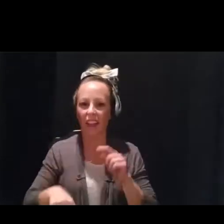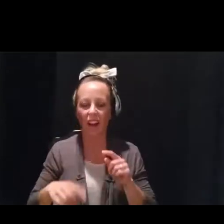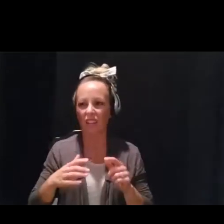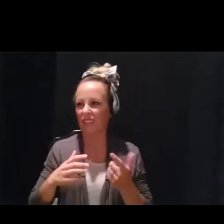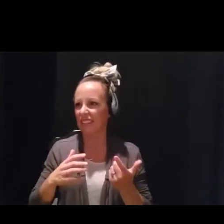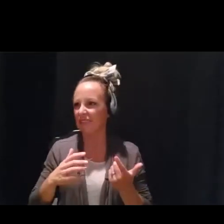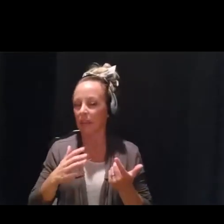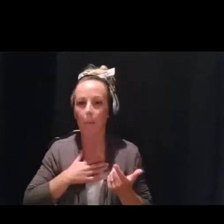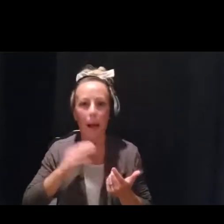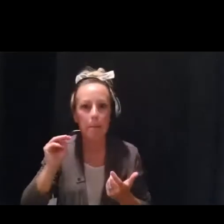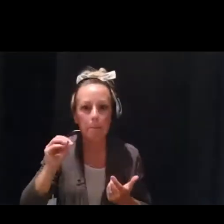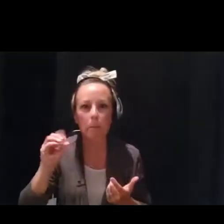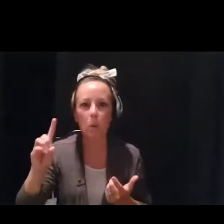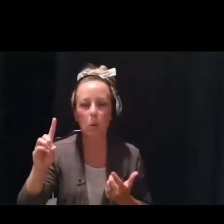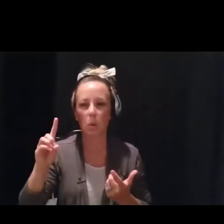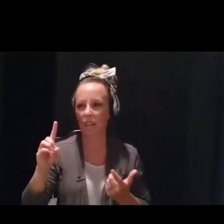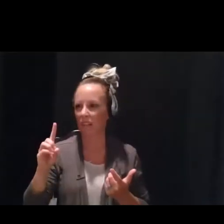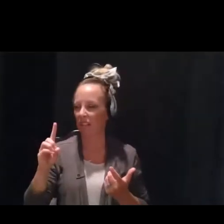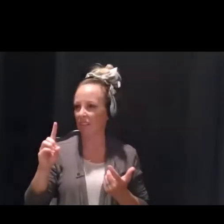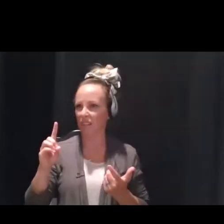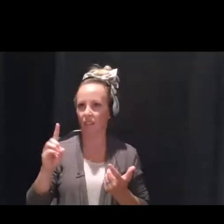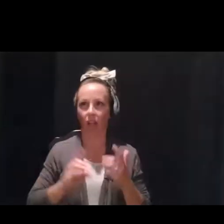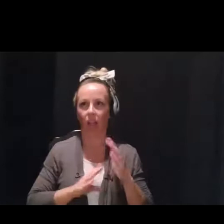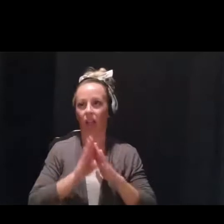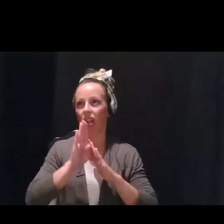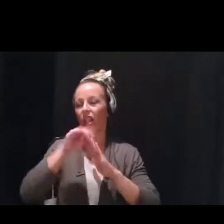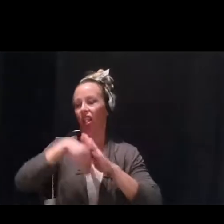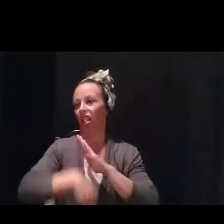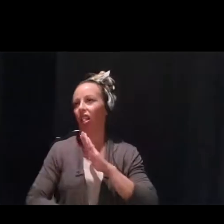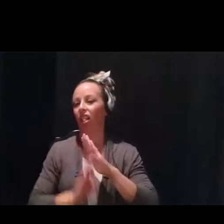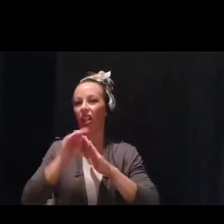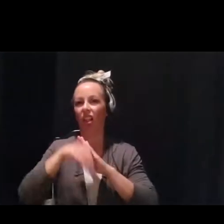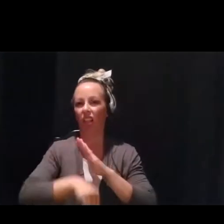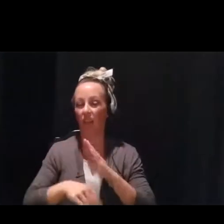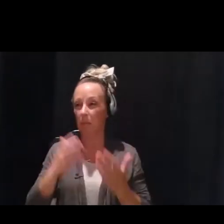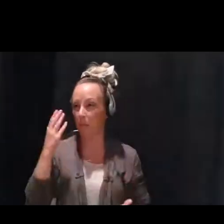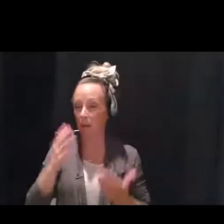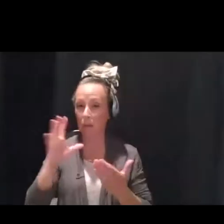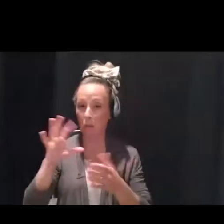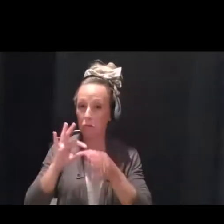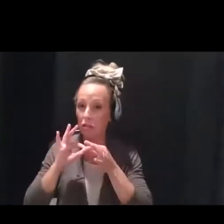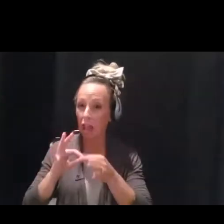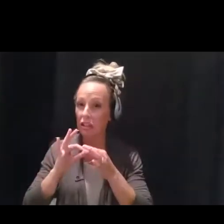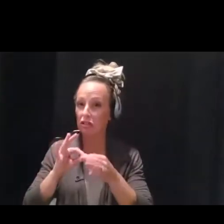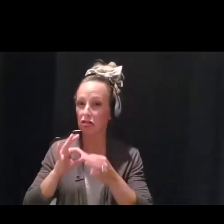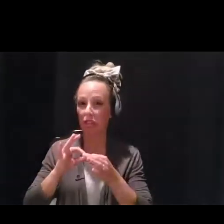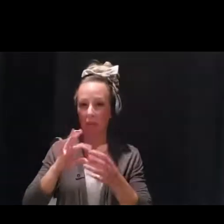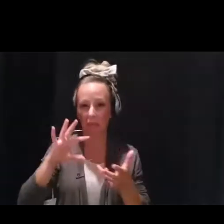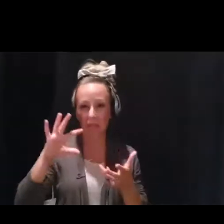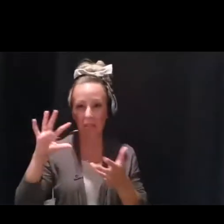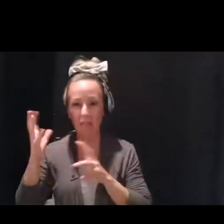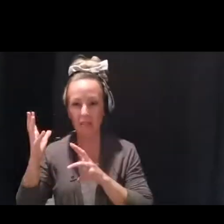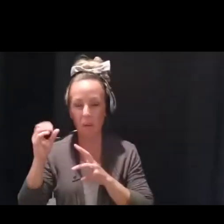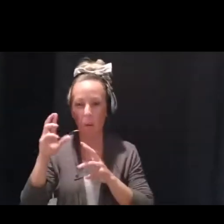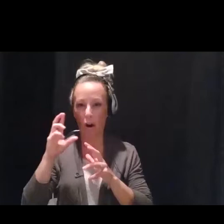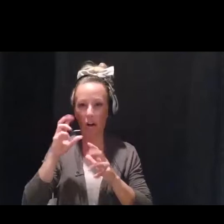or your anxiety levels really impact how impacting you relationally, how you behave, or it's creating